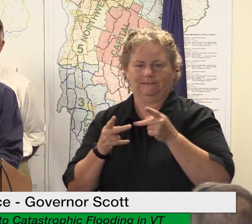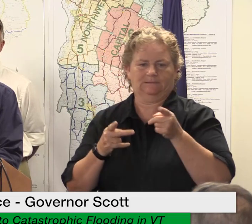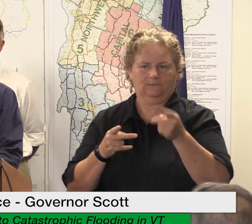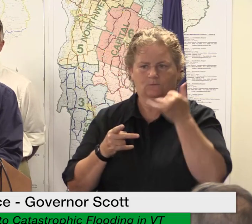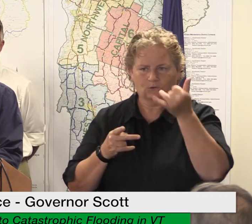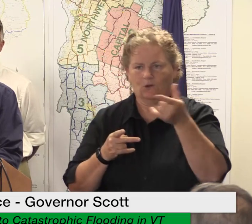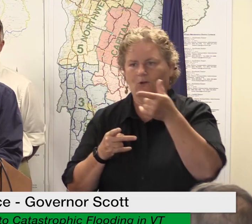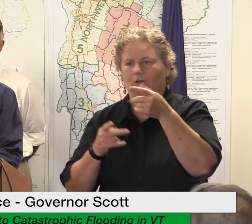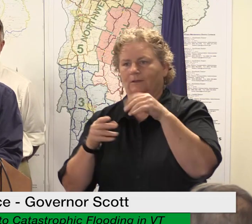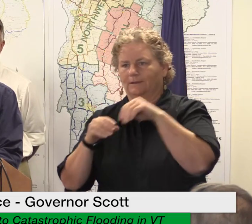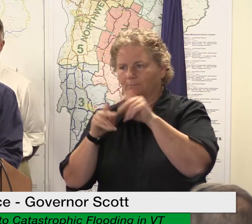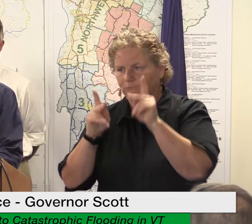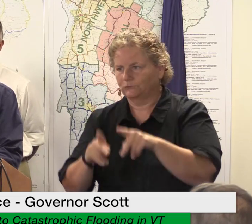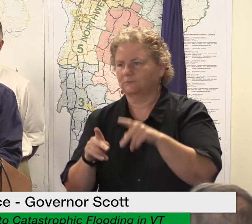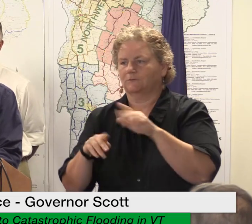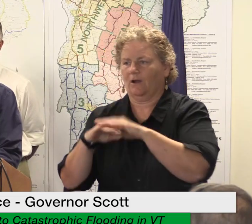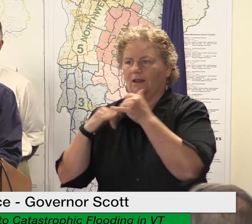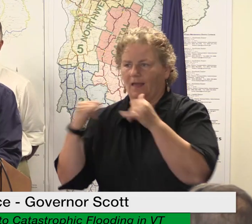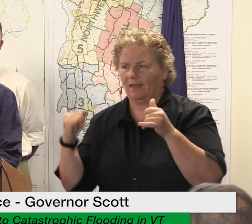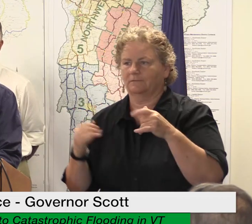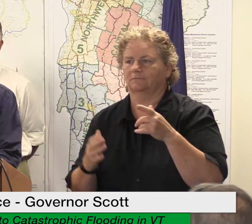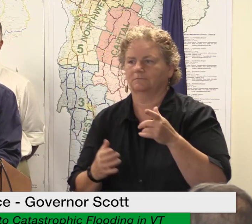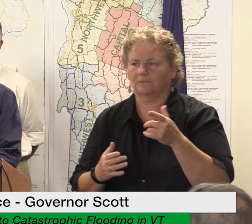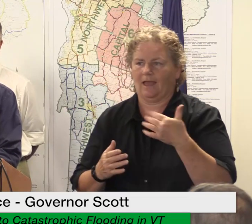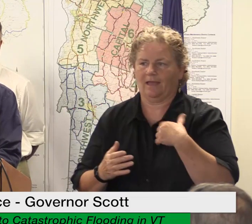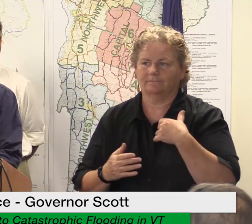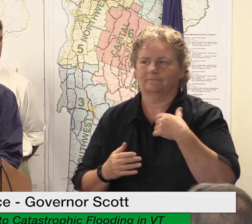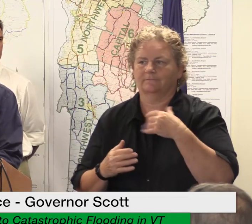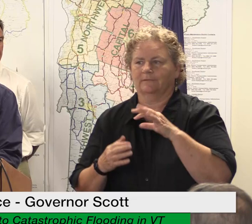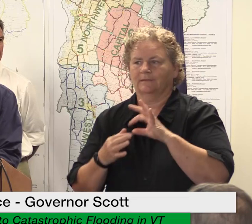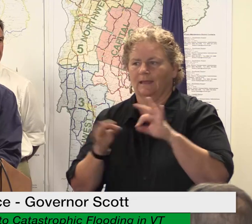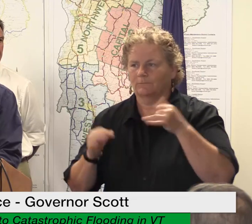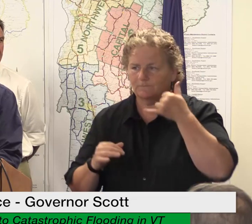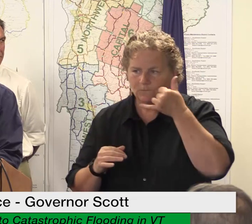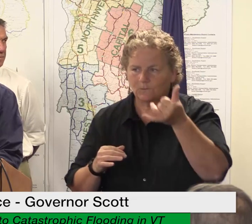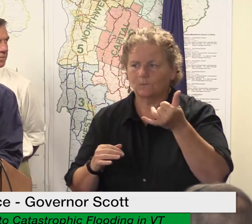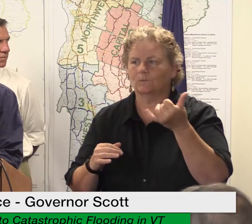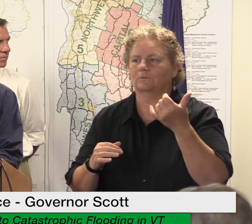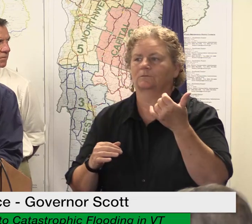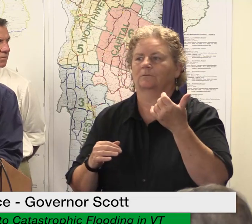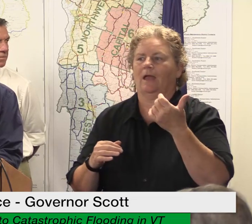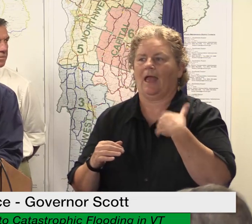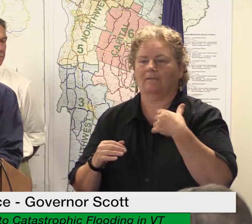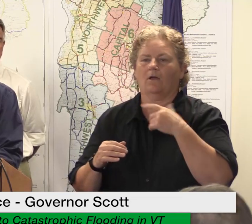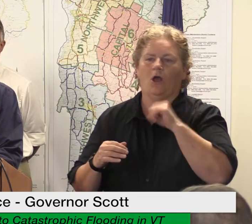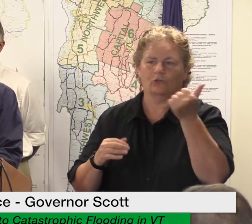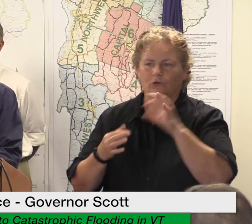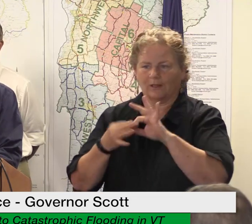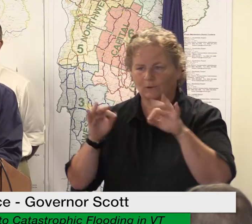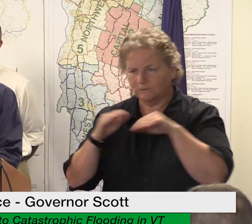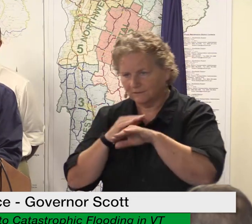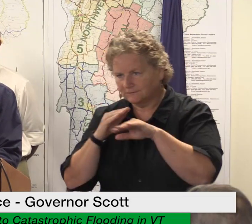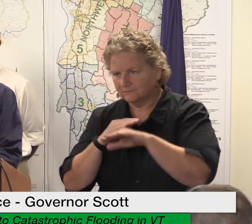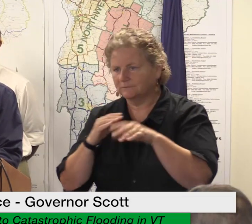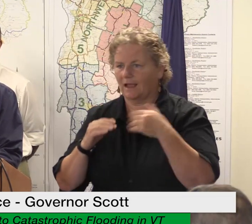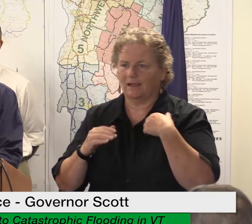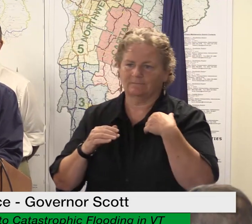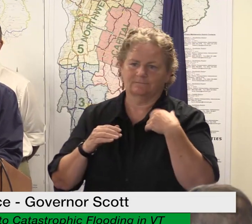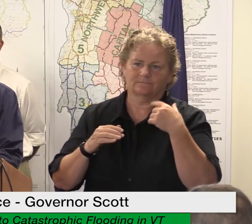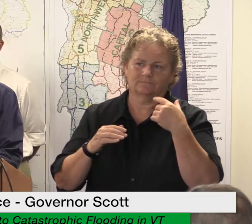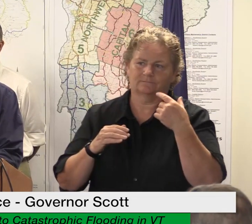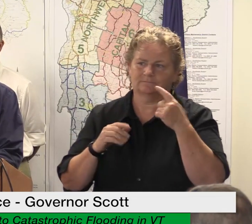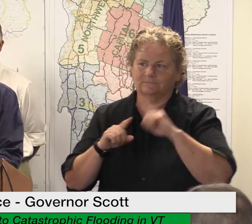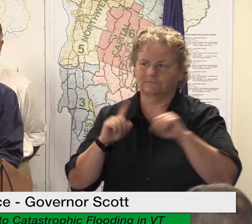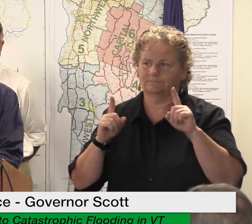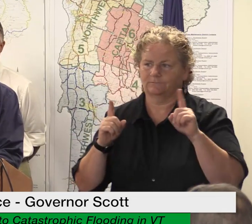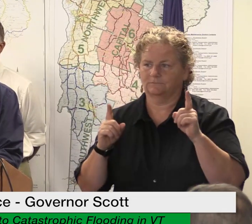service and other ability to to talk with those who don't speak english as a primary language disaster survivor assistance